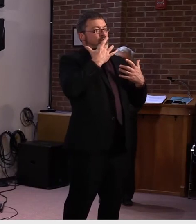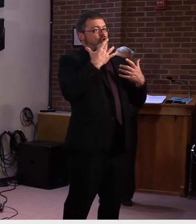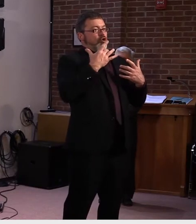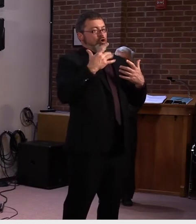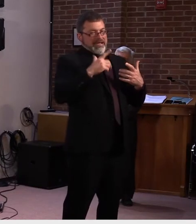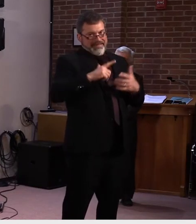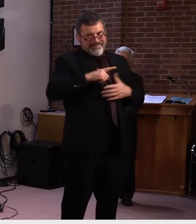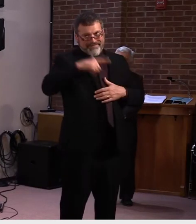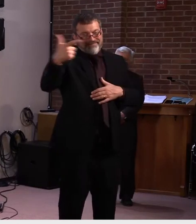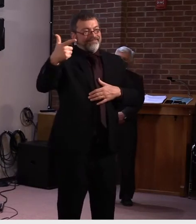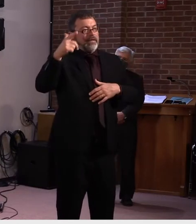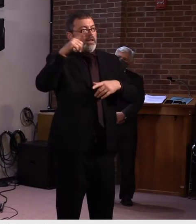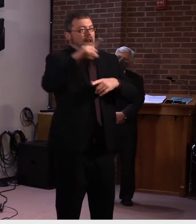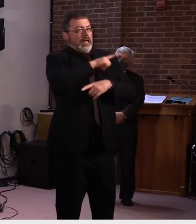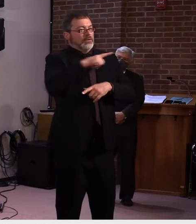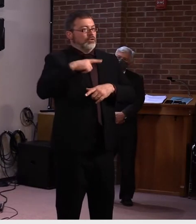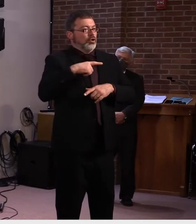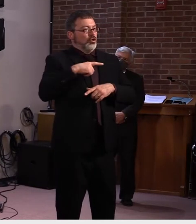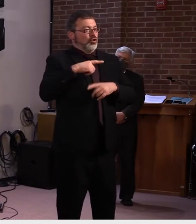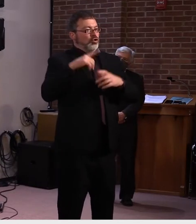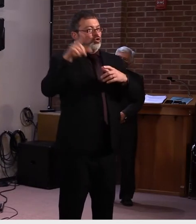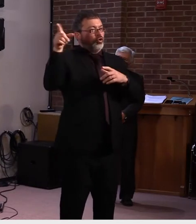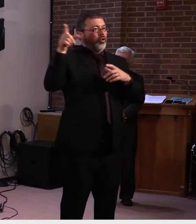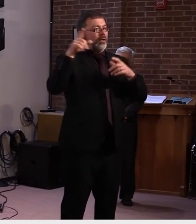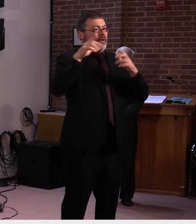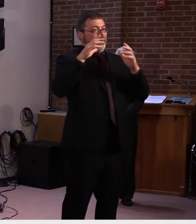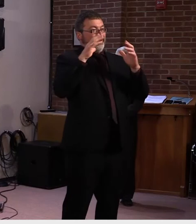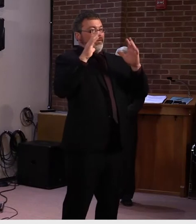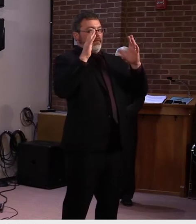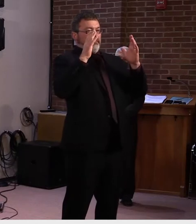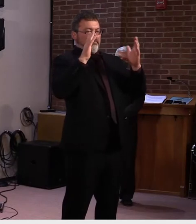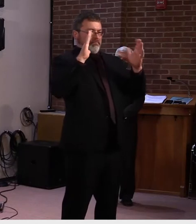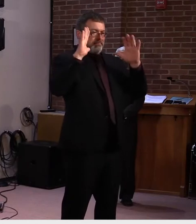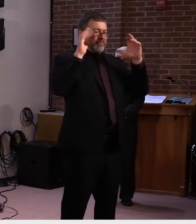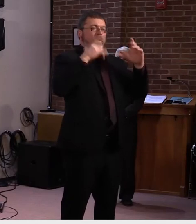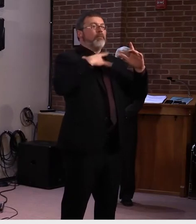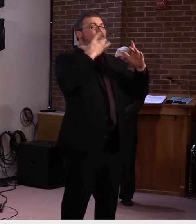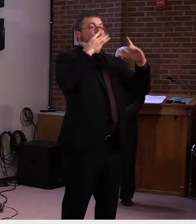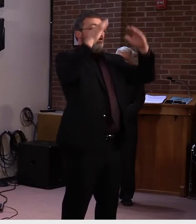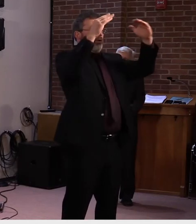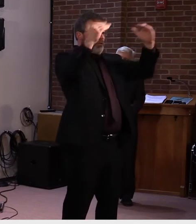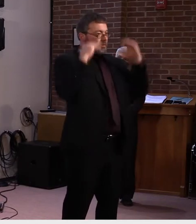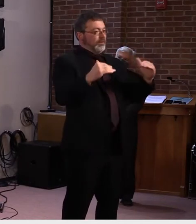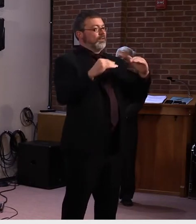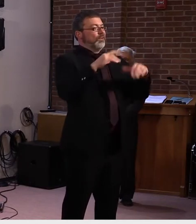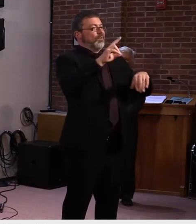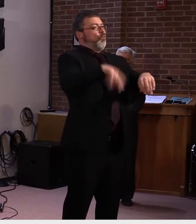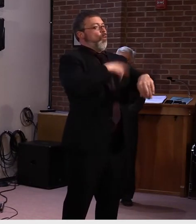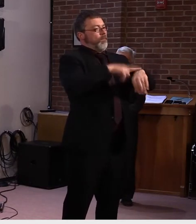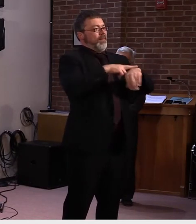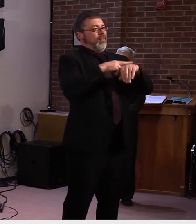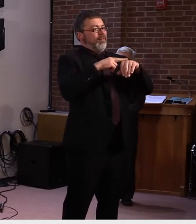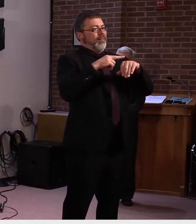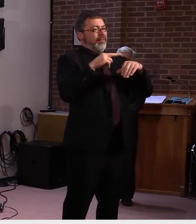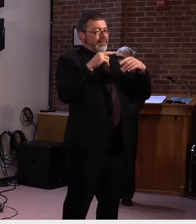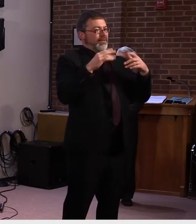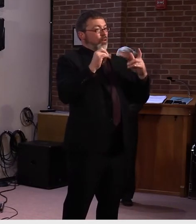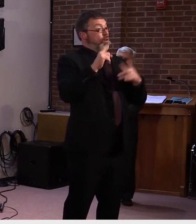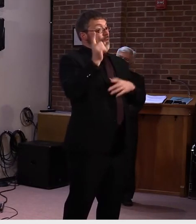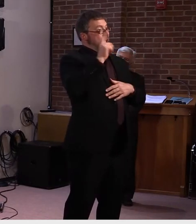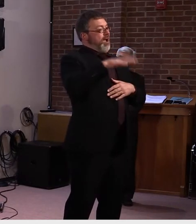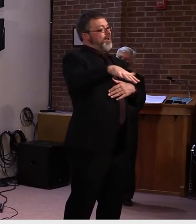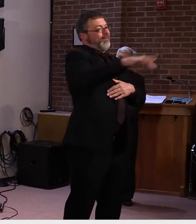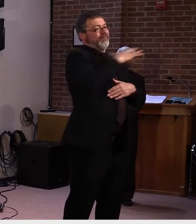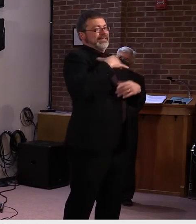case numbers, uh, uh, where we're at, uh, being the lowest, uh, lowest positivity rate in the, in the country. Obviously we're doing